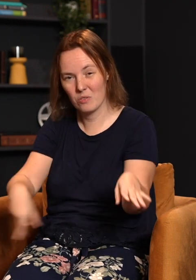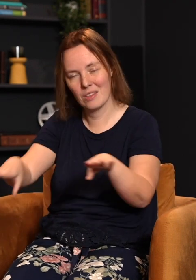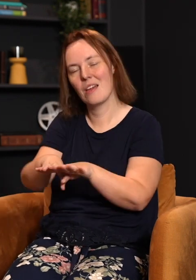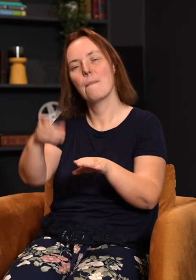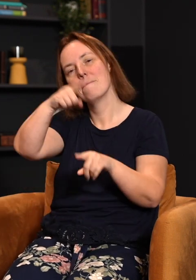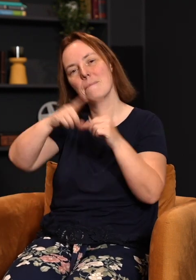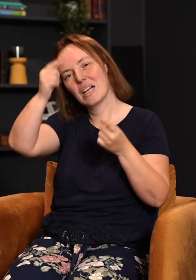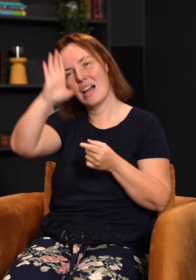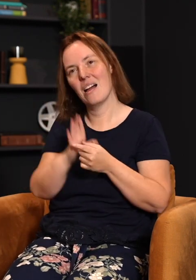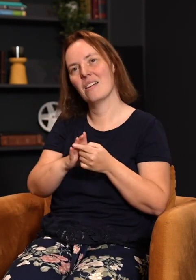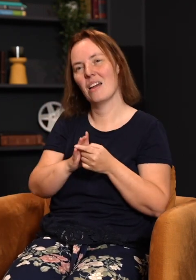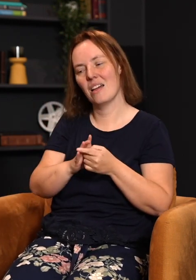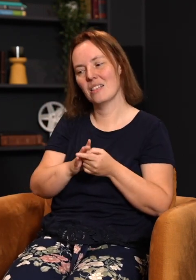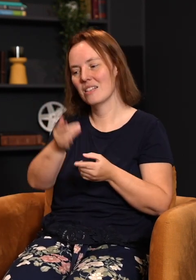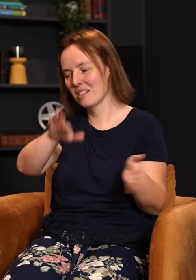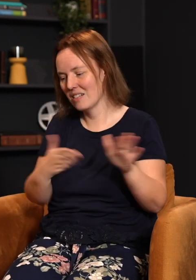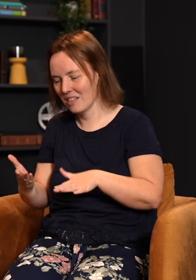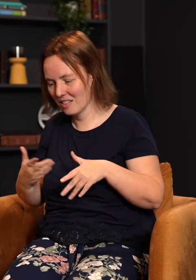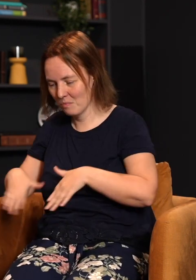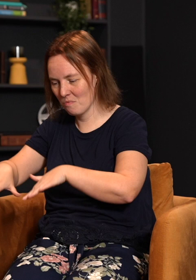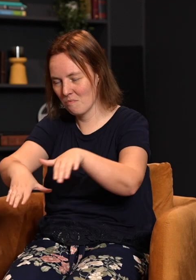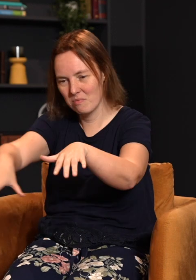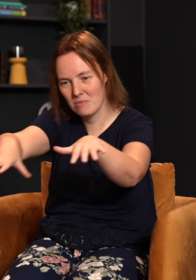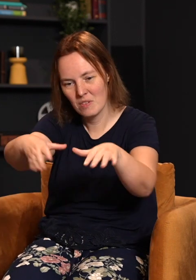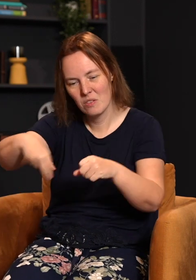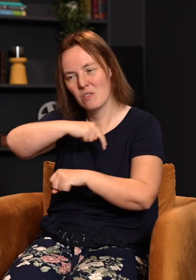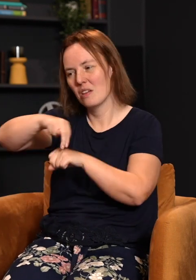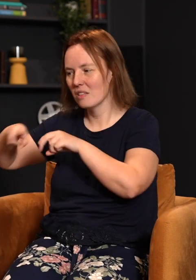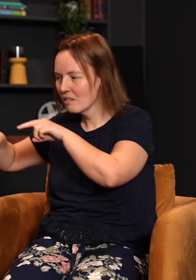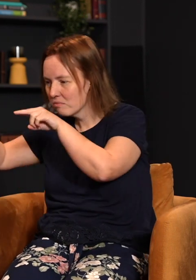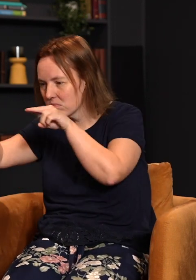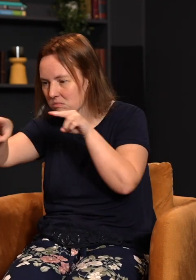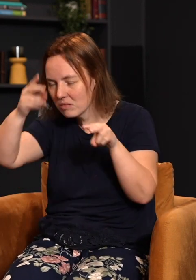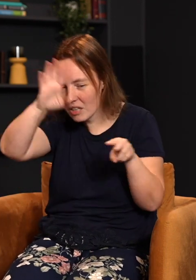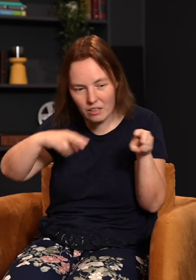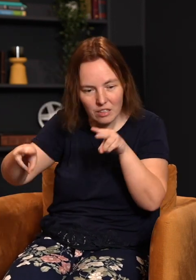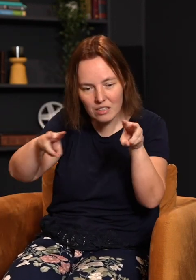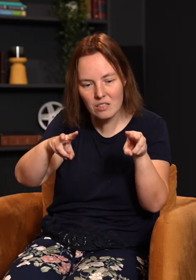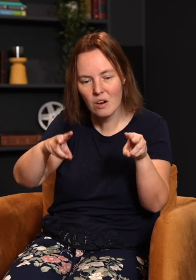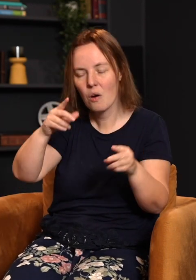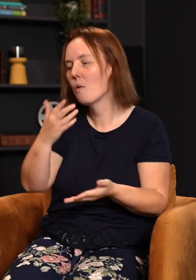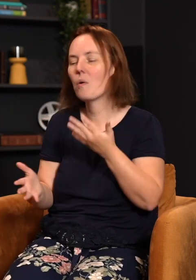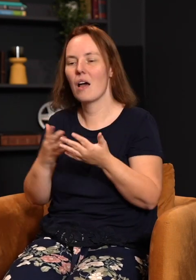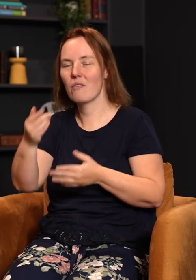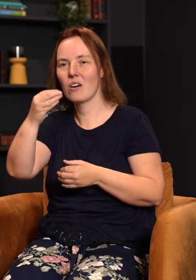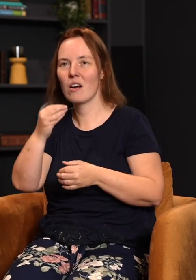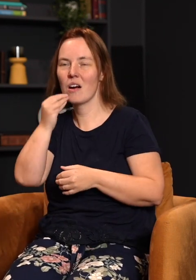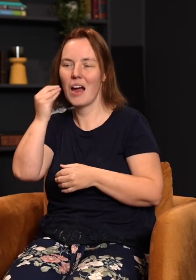moving through the land. But God says, as death is moving through the nation, as I look, whatever house I see, the word Passover